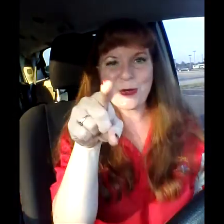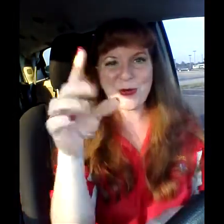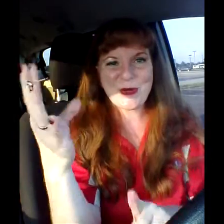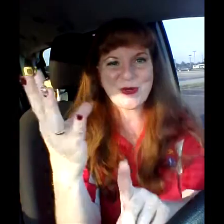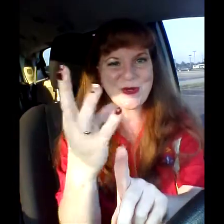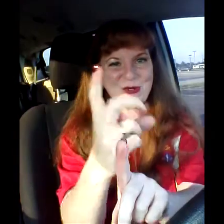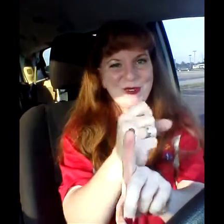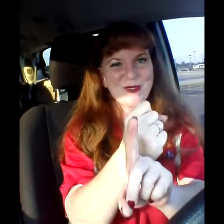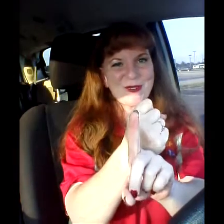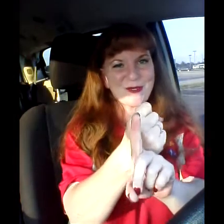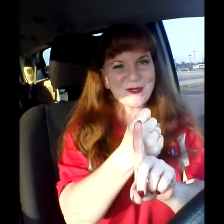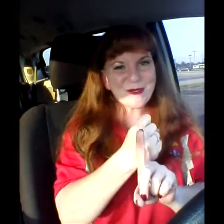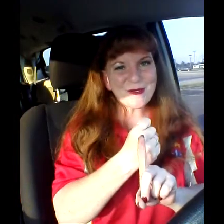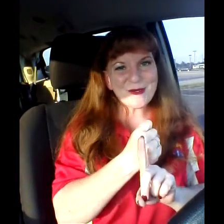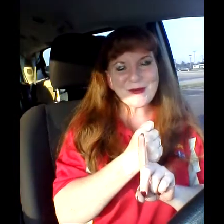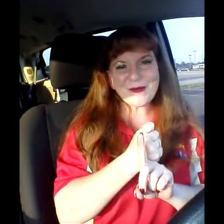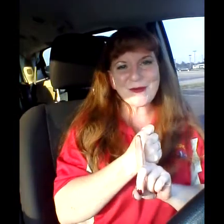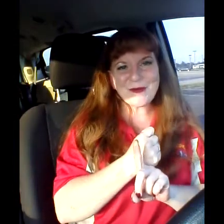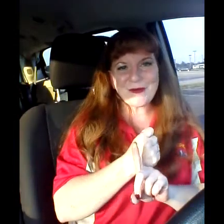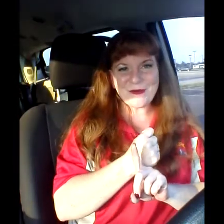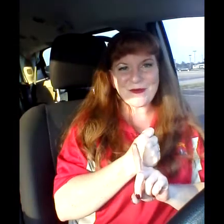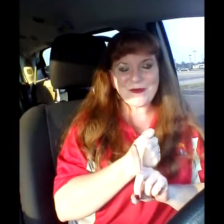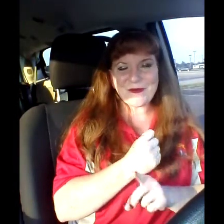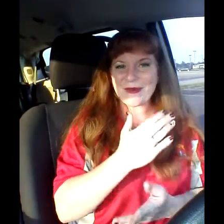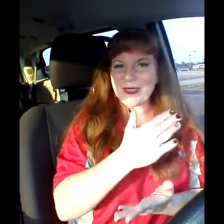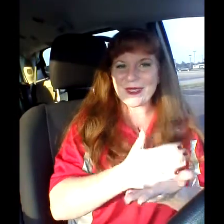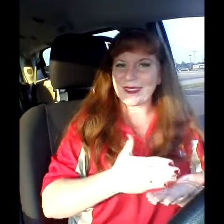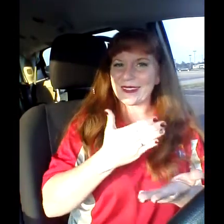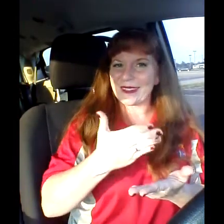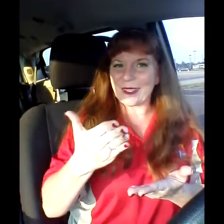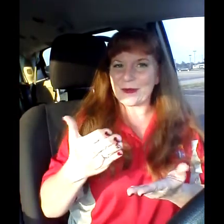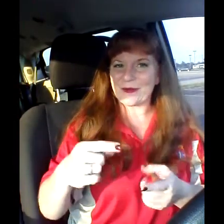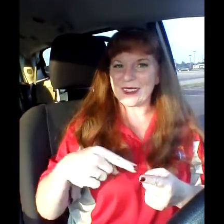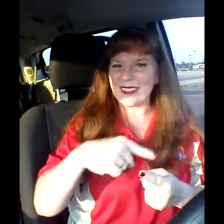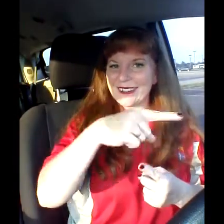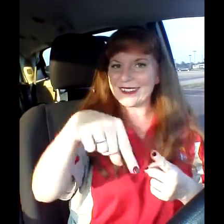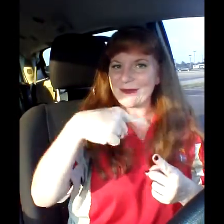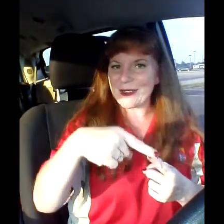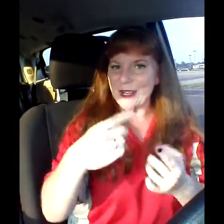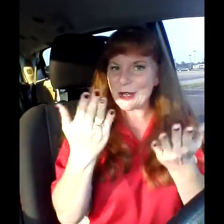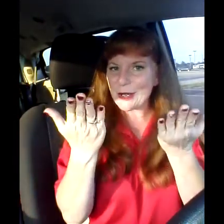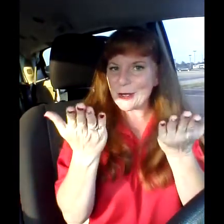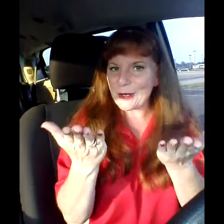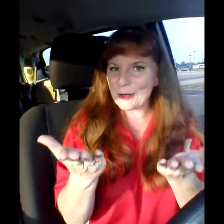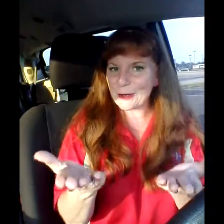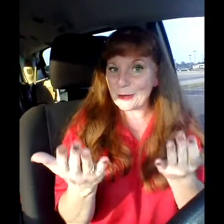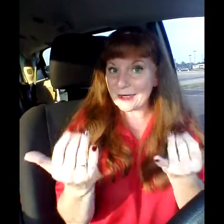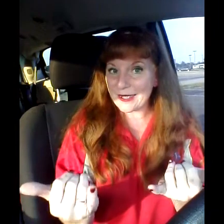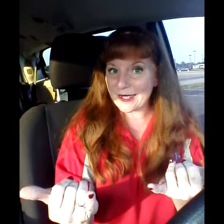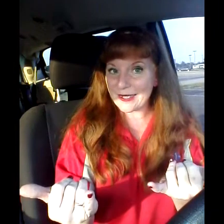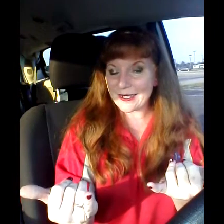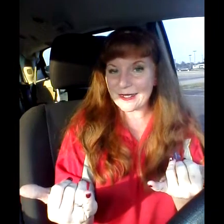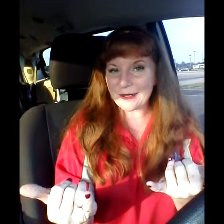you I don't know where to pass around